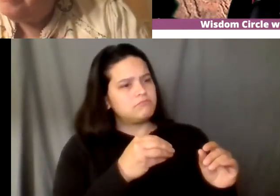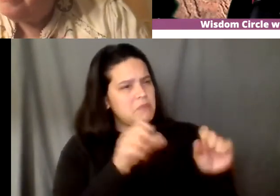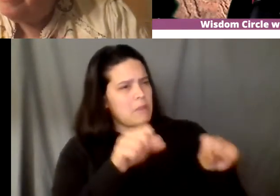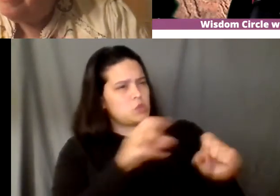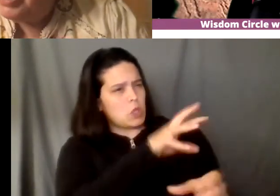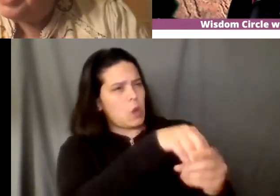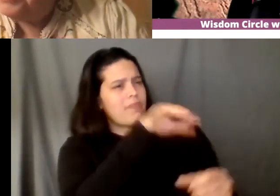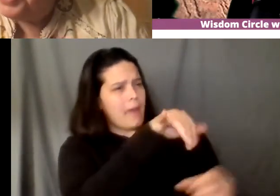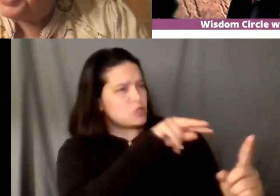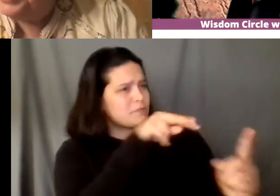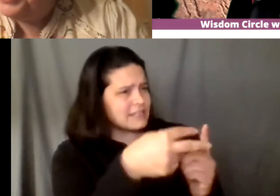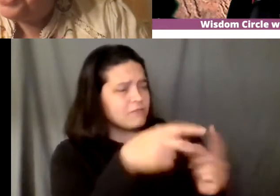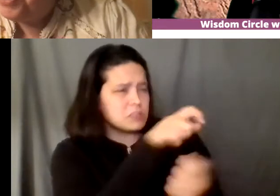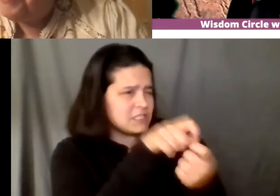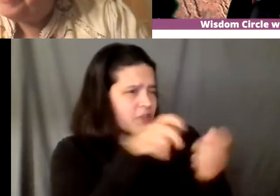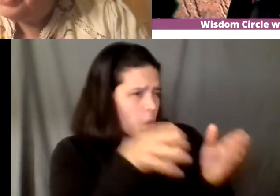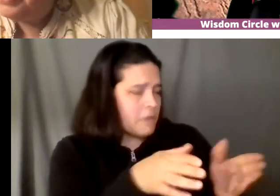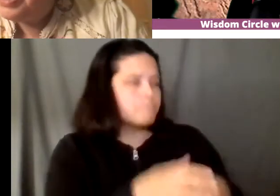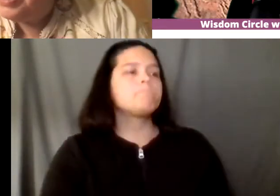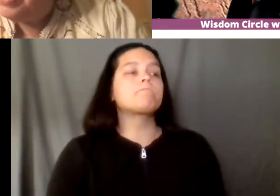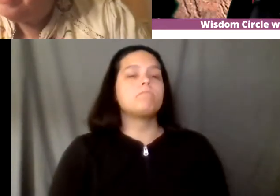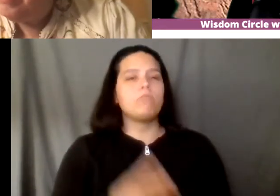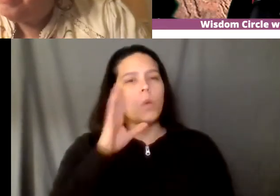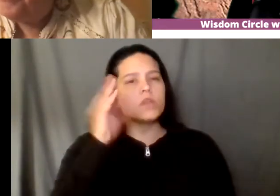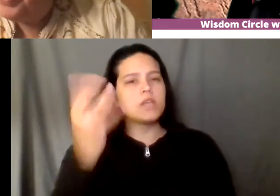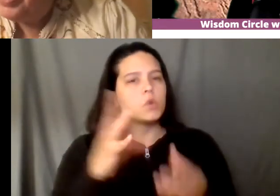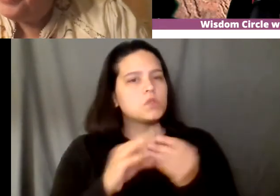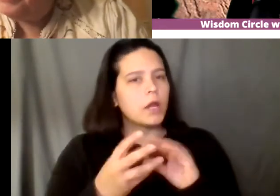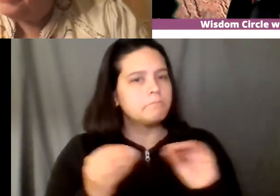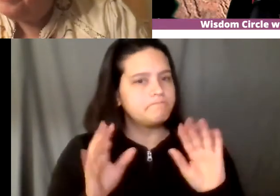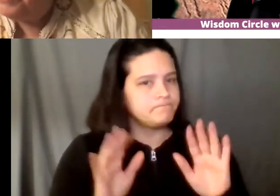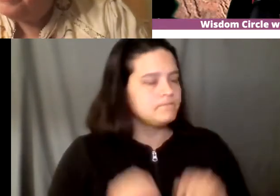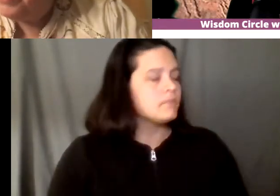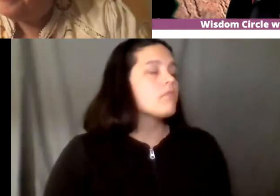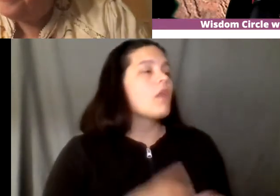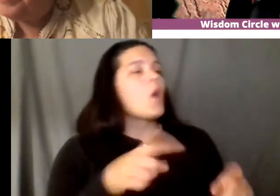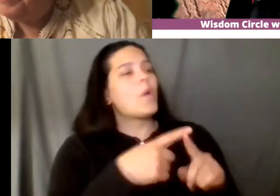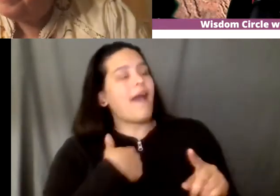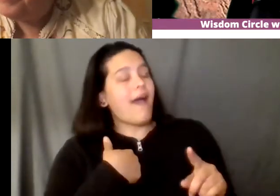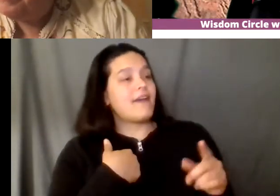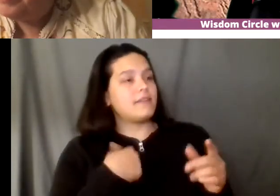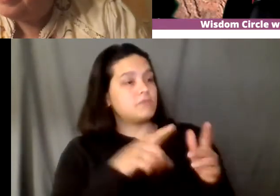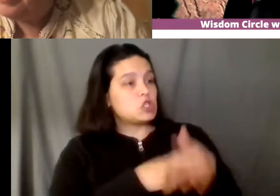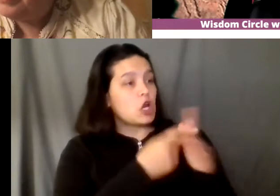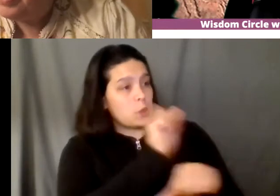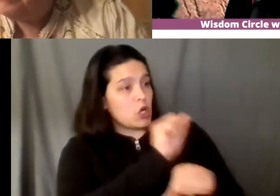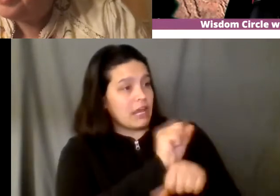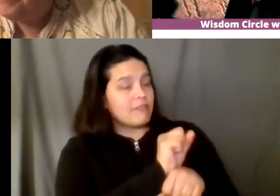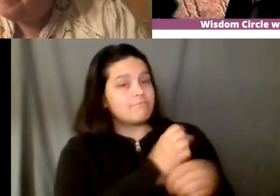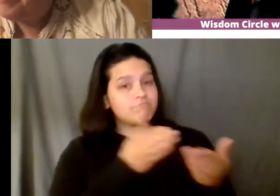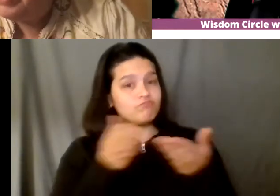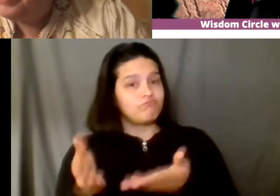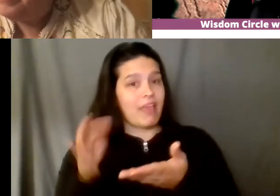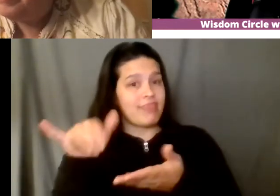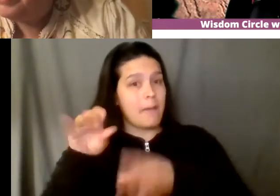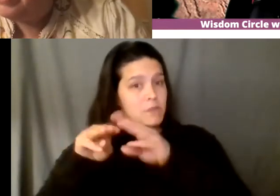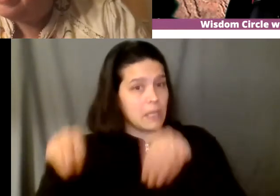um when i when i got the job there was a um there was a group of um people from i'm trying to